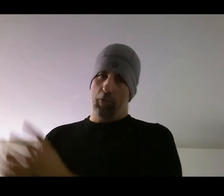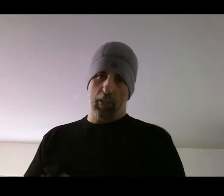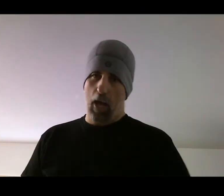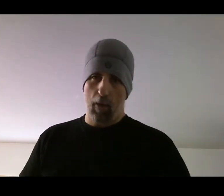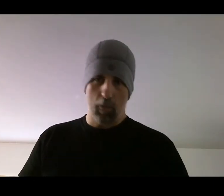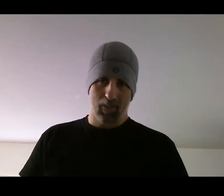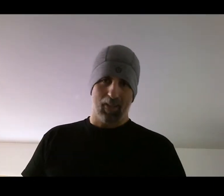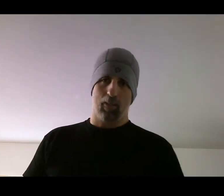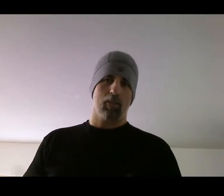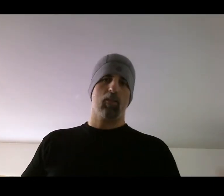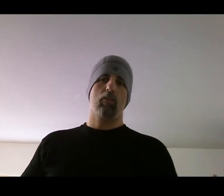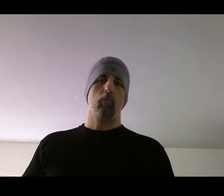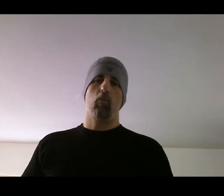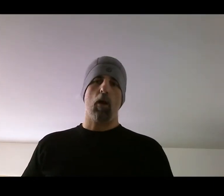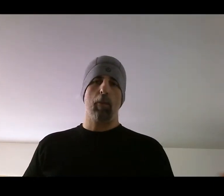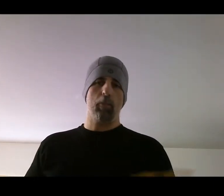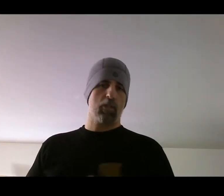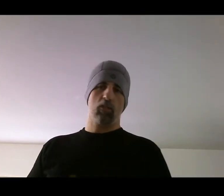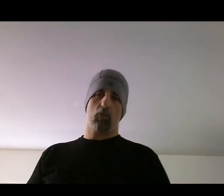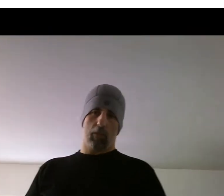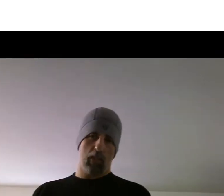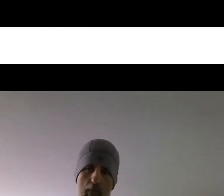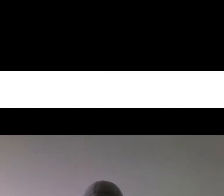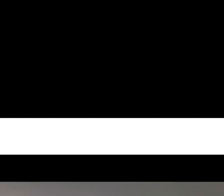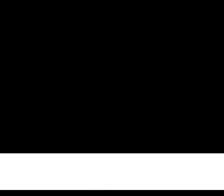time. It's like, it's rock, paper, scissors with the game right now.